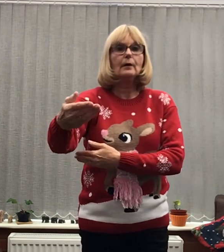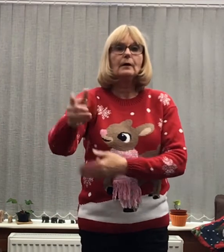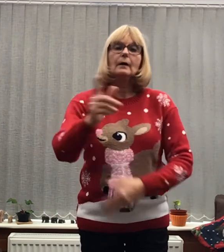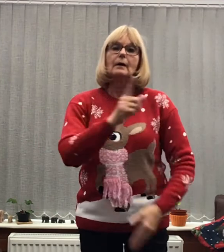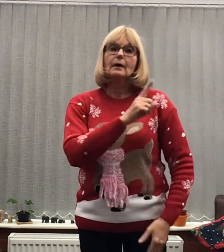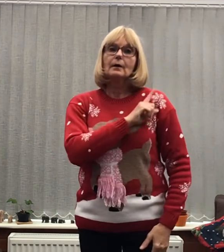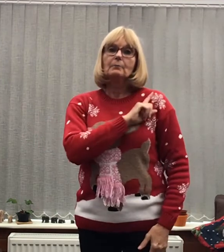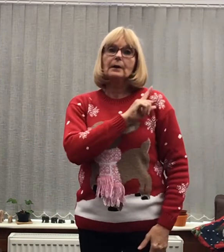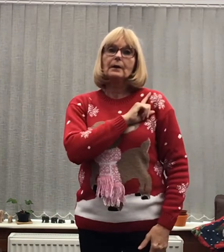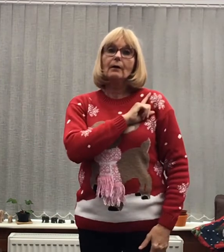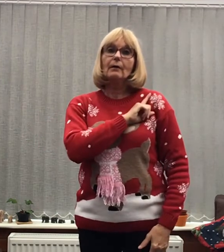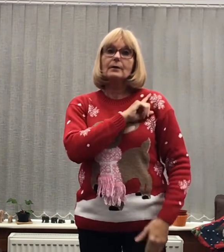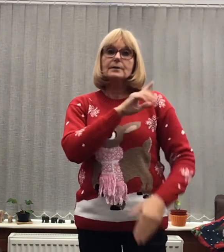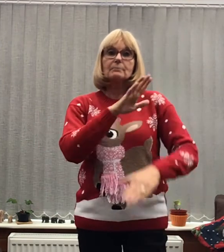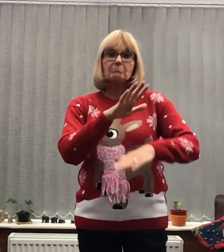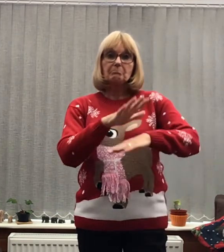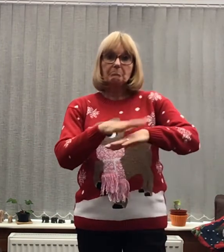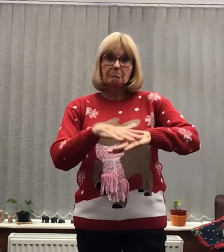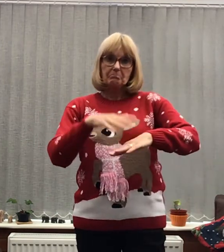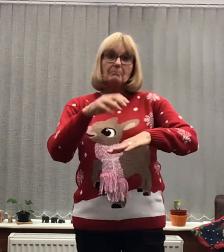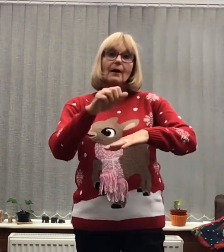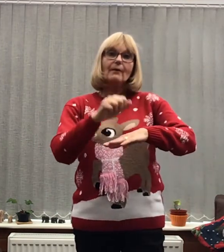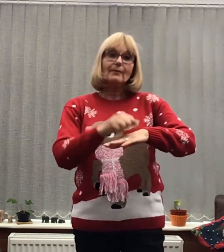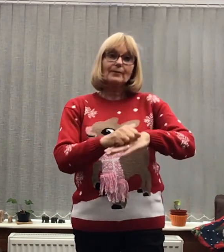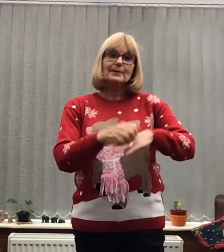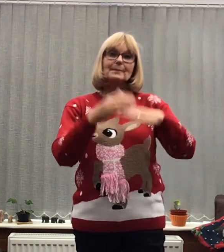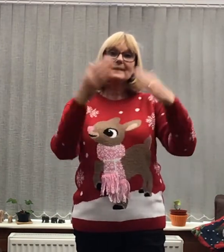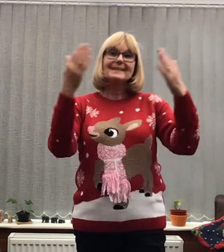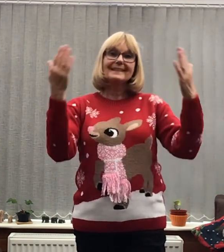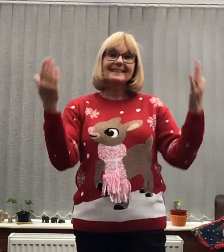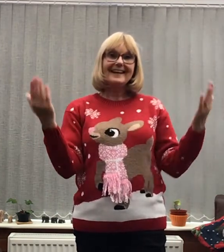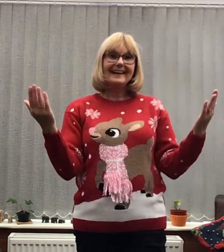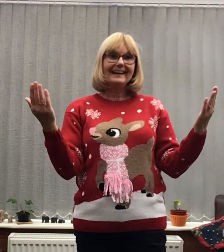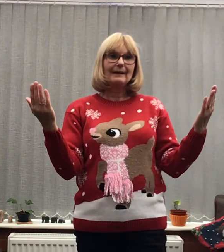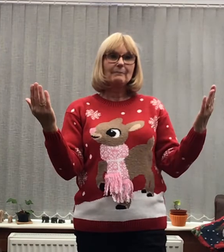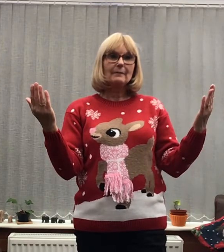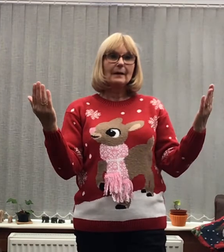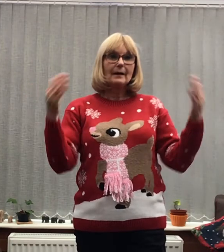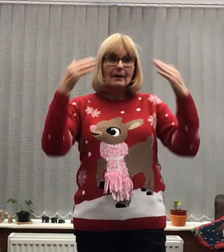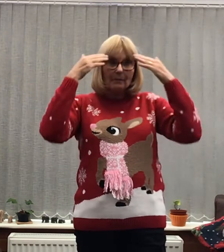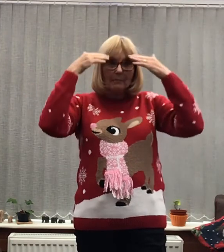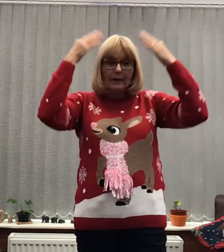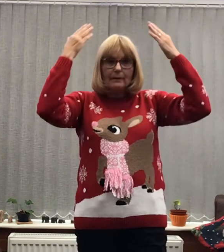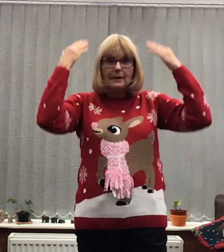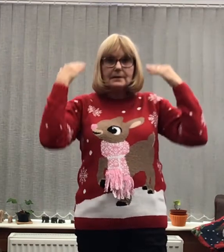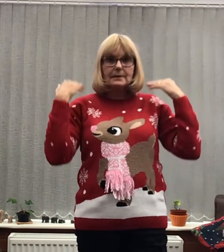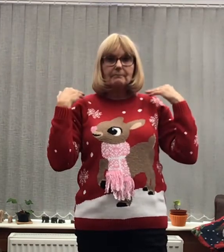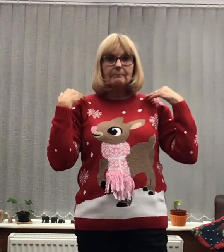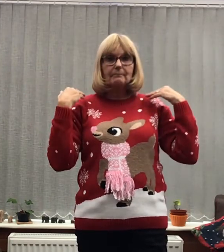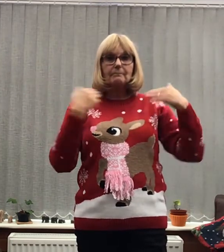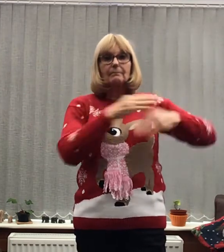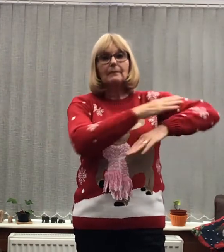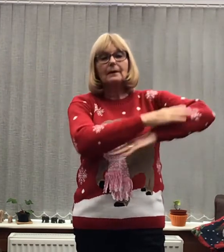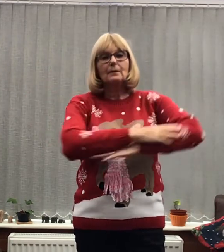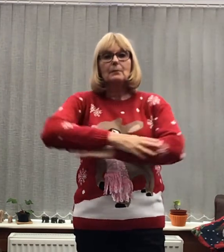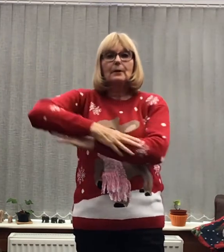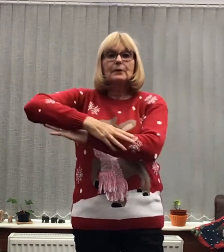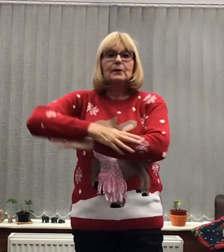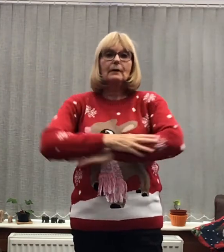Because Of Christmas Day Mary's Boy Child